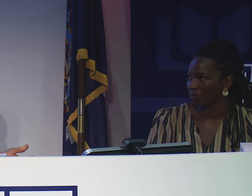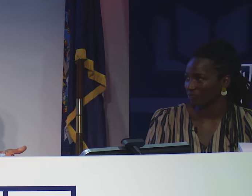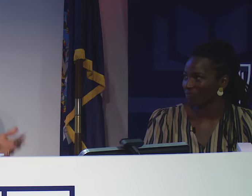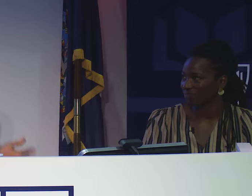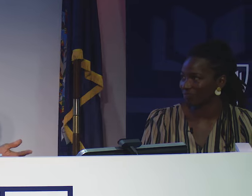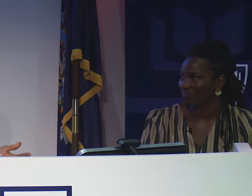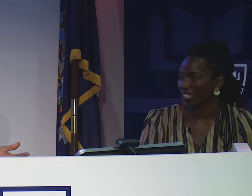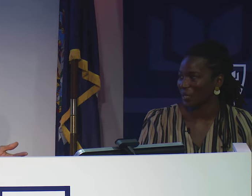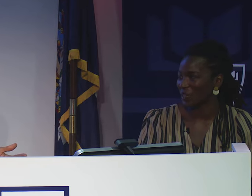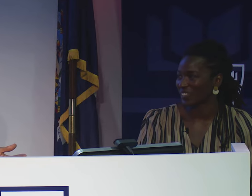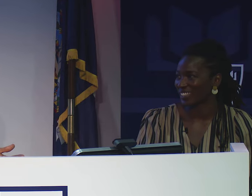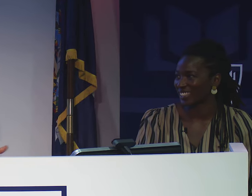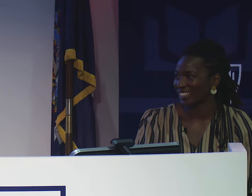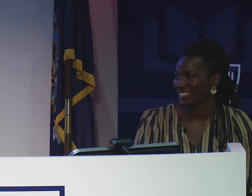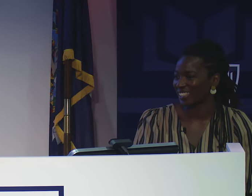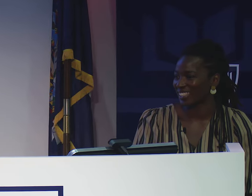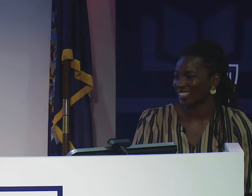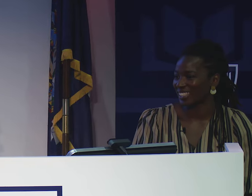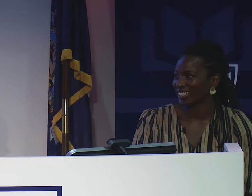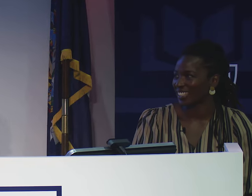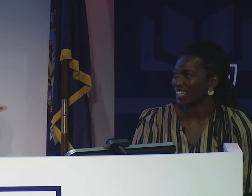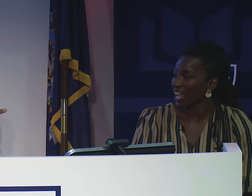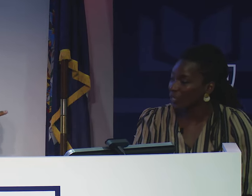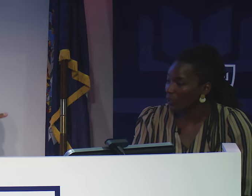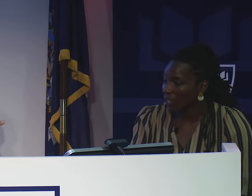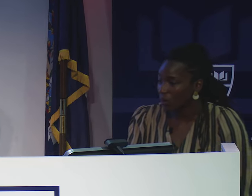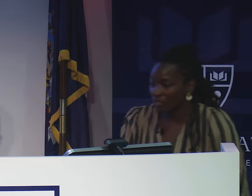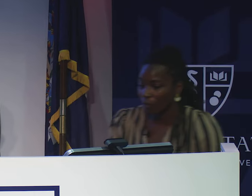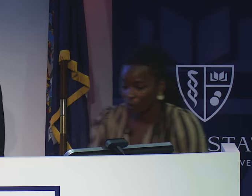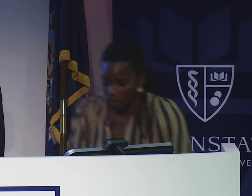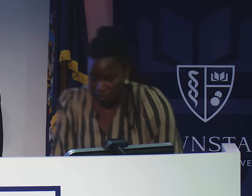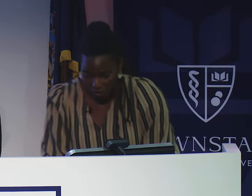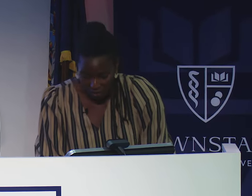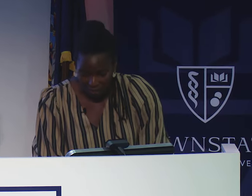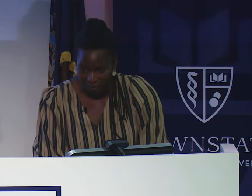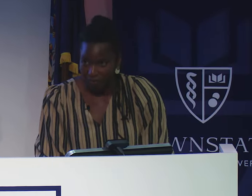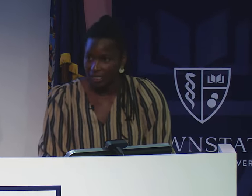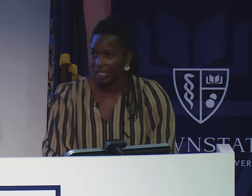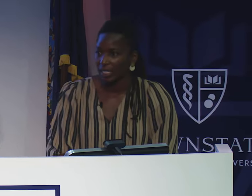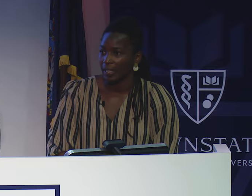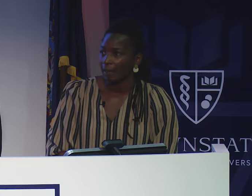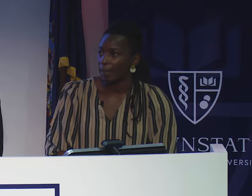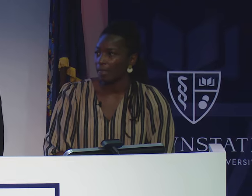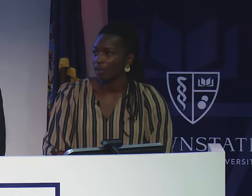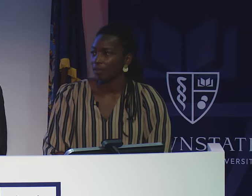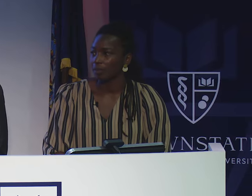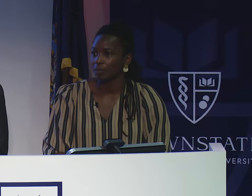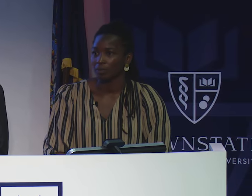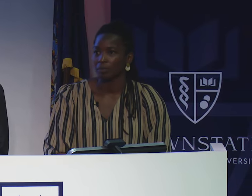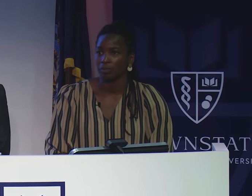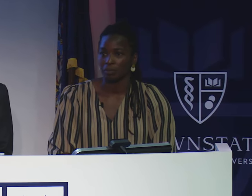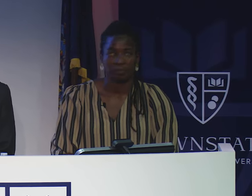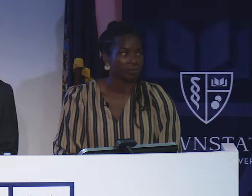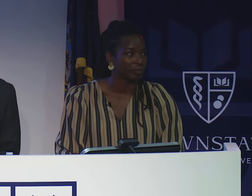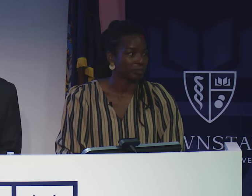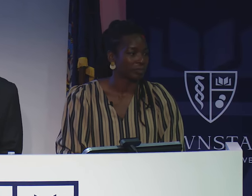simple, but it's hard, right? It's hard. Right? So do you have time for maybe one or two questions? Yeah. One or two questions.